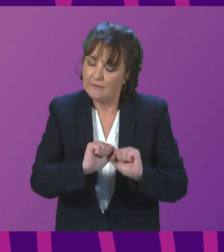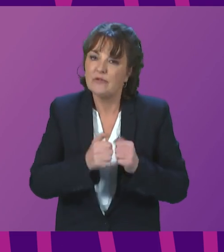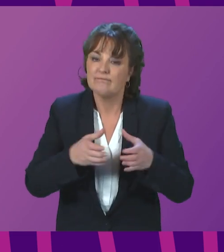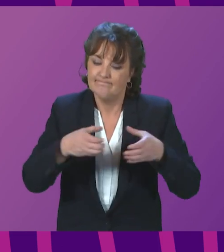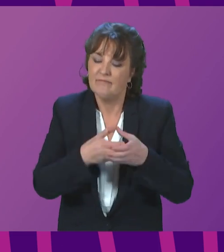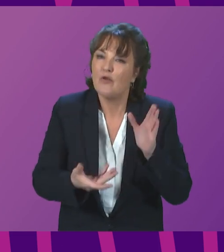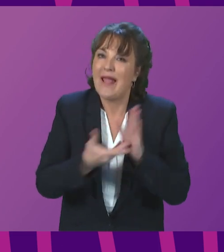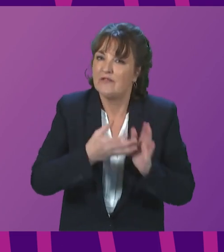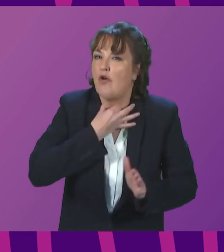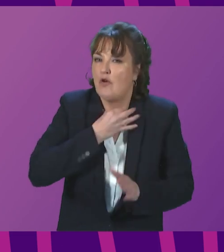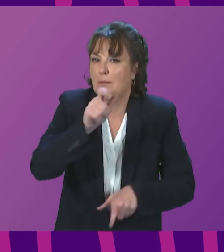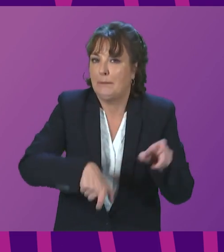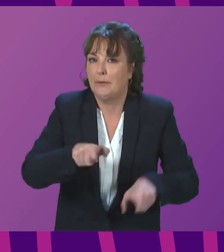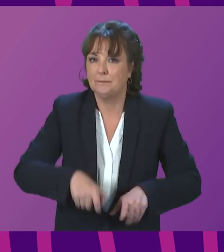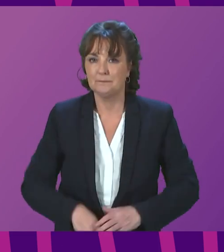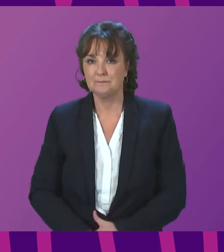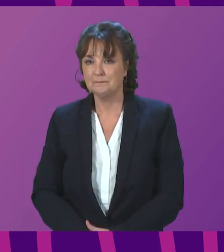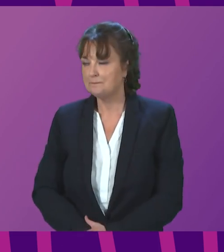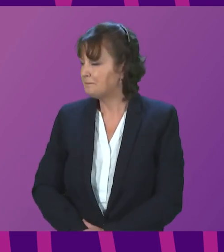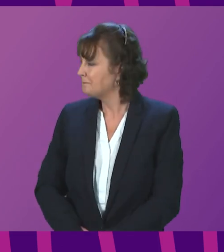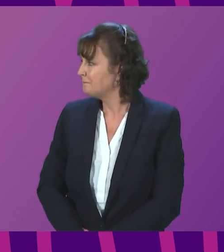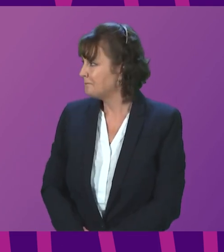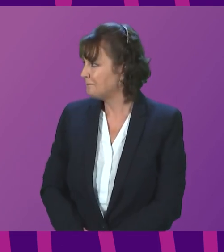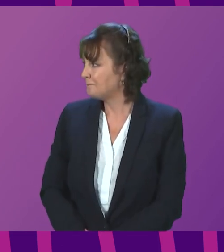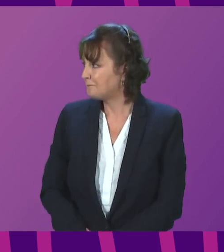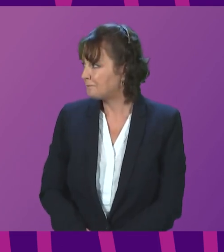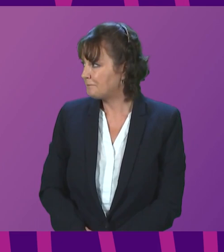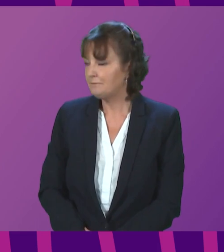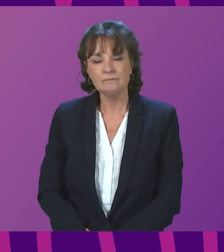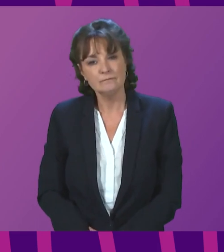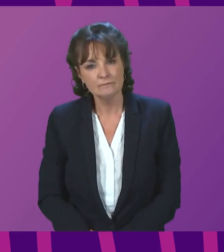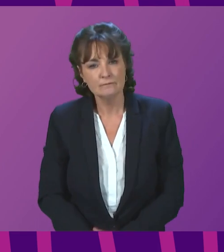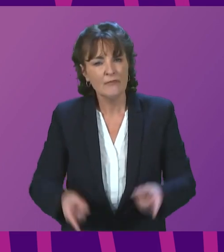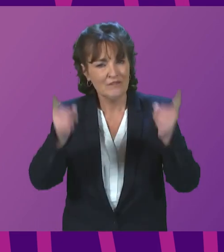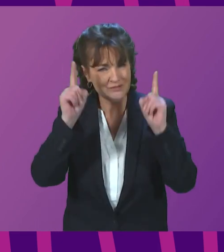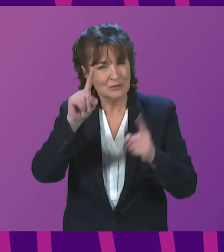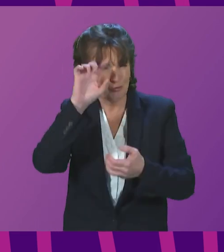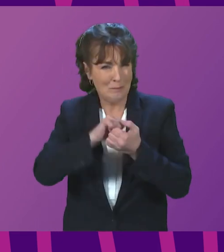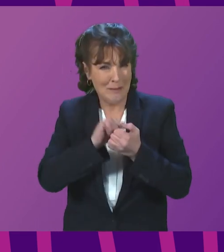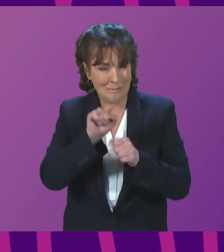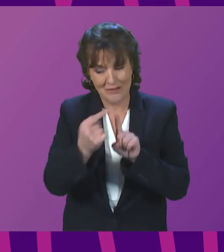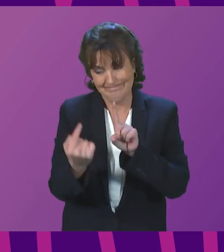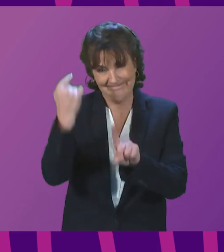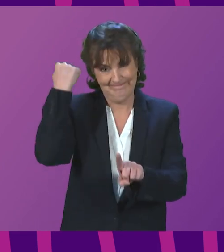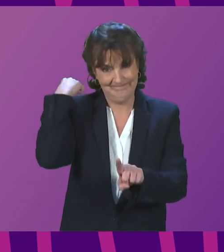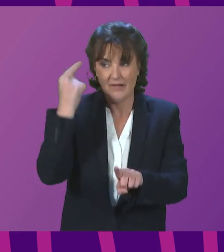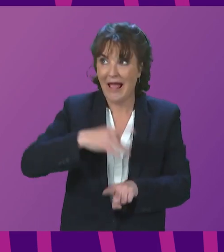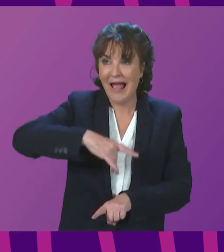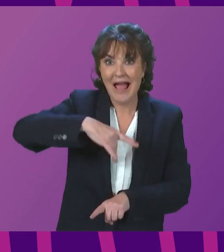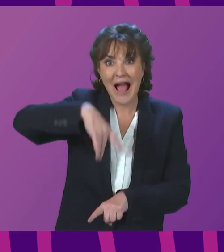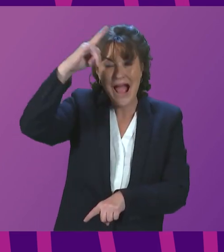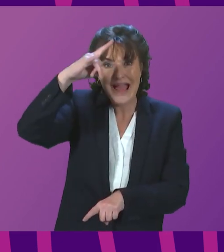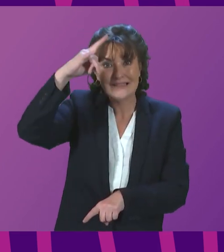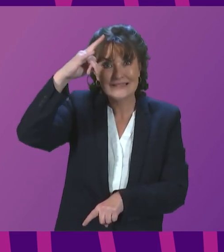The First Minister will recall that during the previous vaccine booster campaign, there were several issues with the rollout in the Highlands and Islands, including